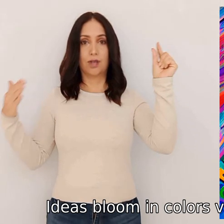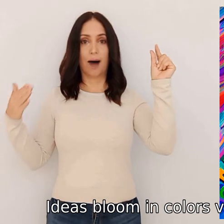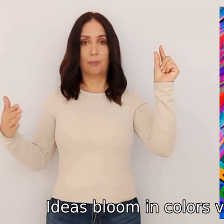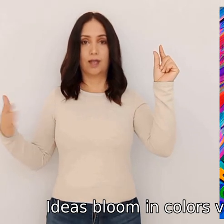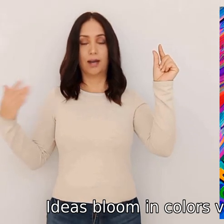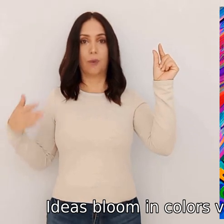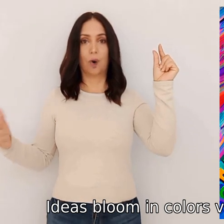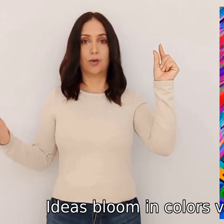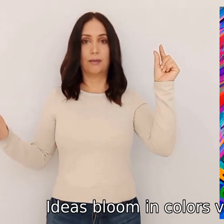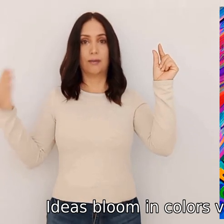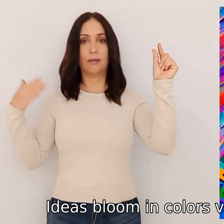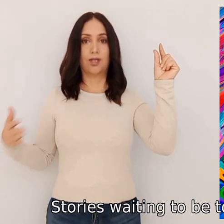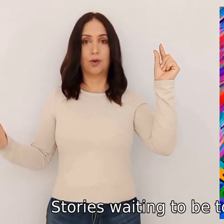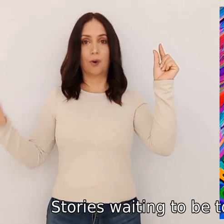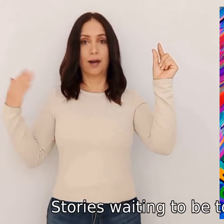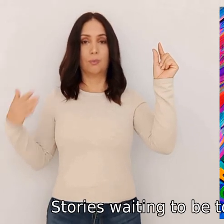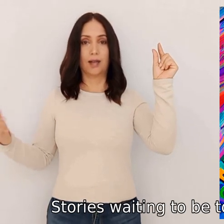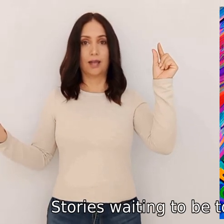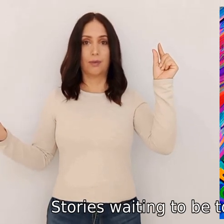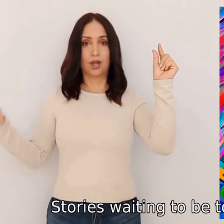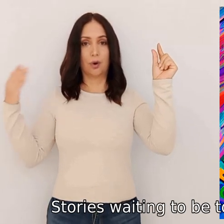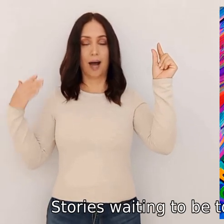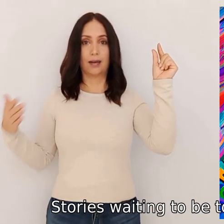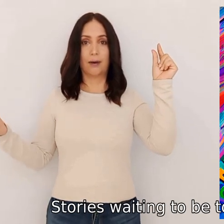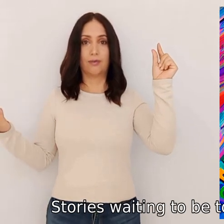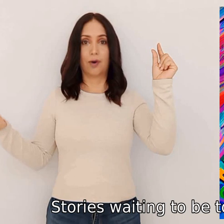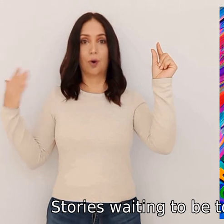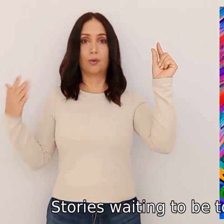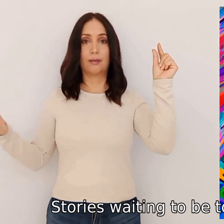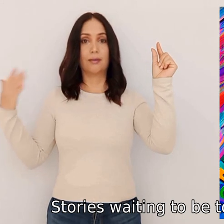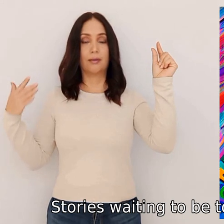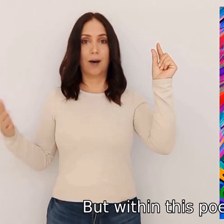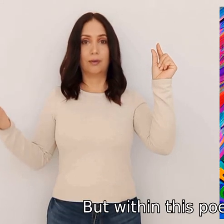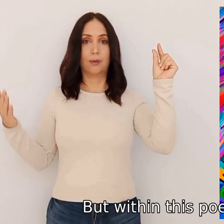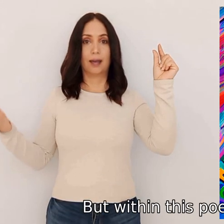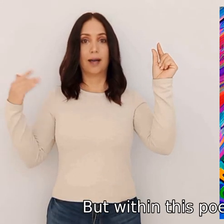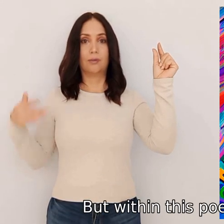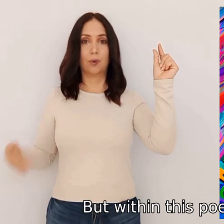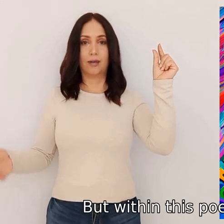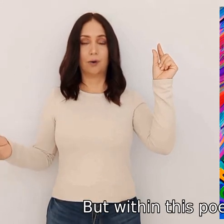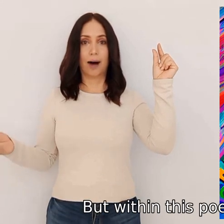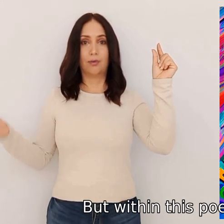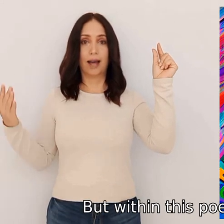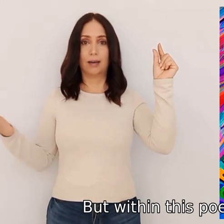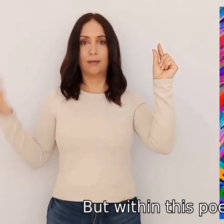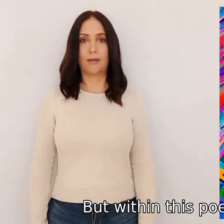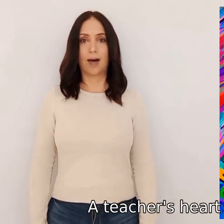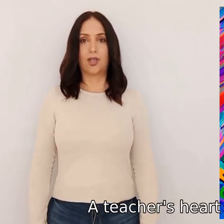vibrant and bold stories waiting to be told and unfold but within this poetic reverie a